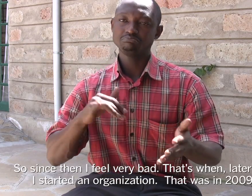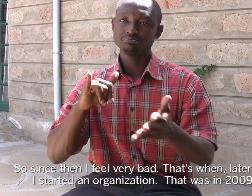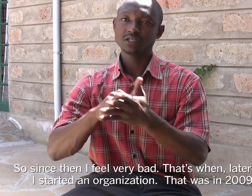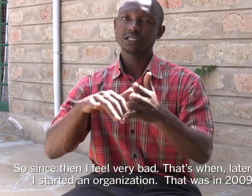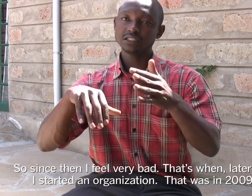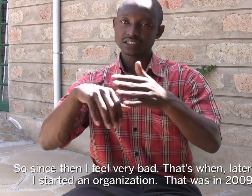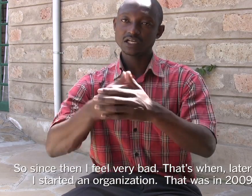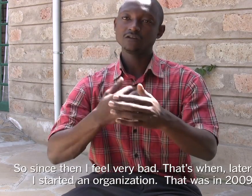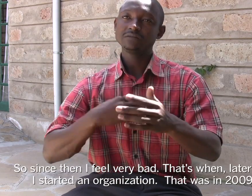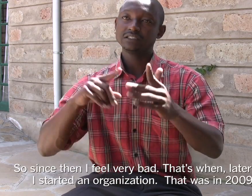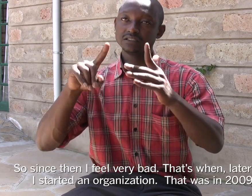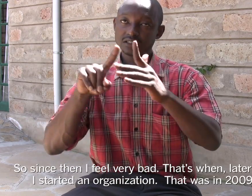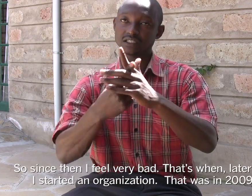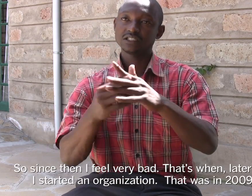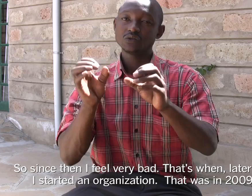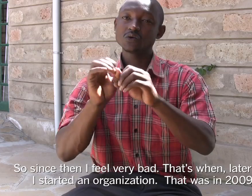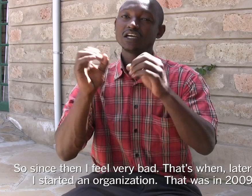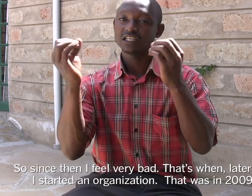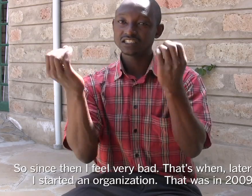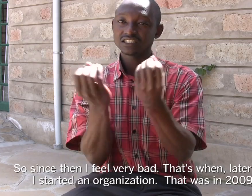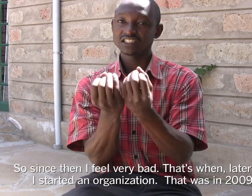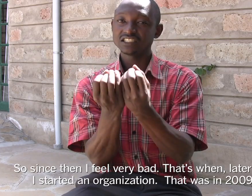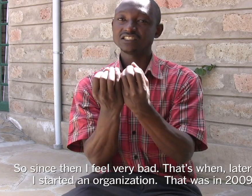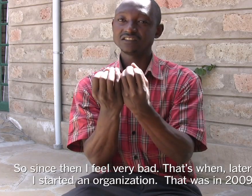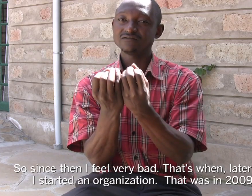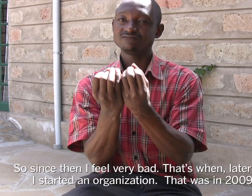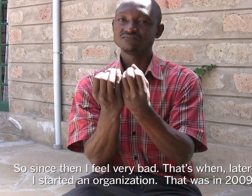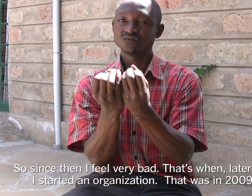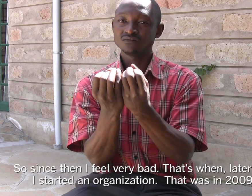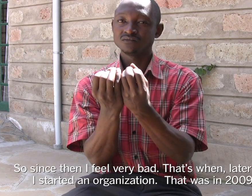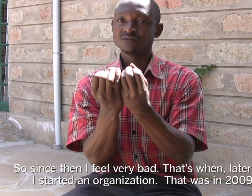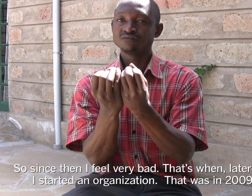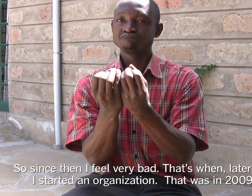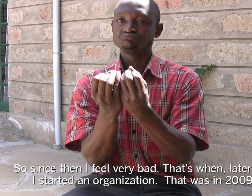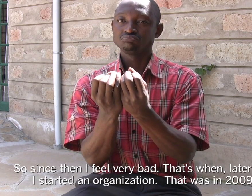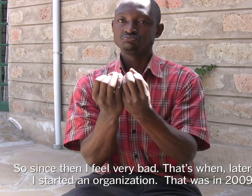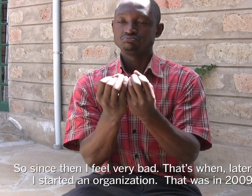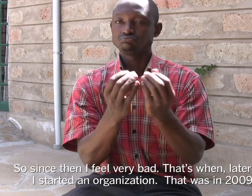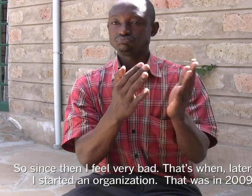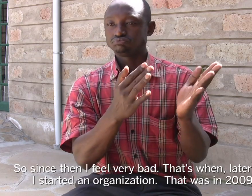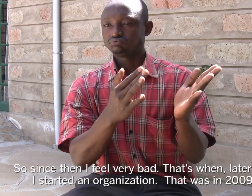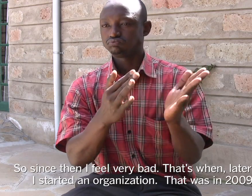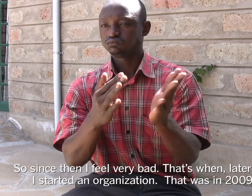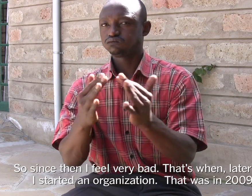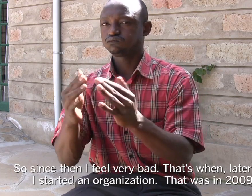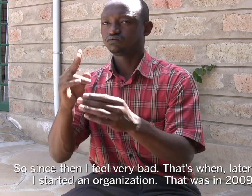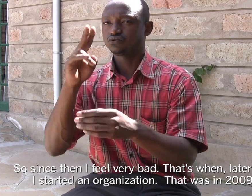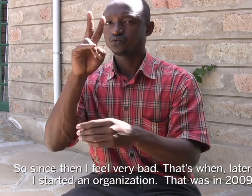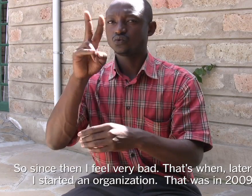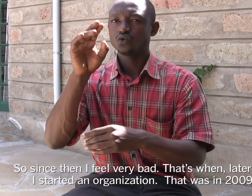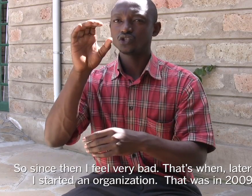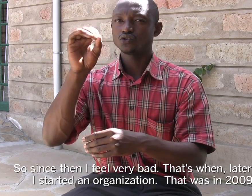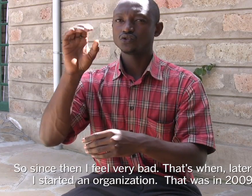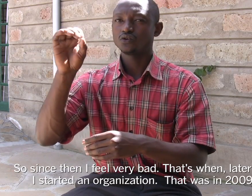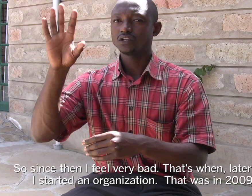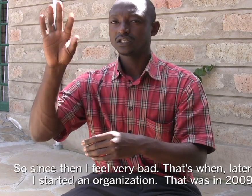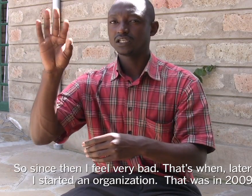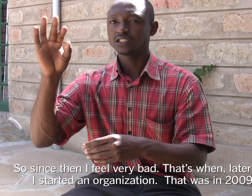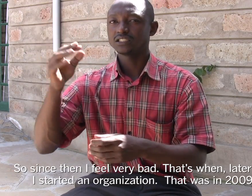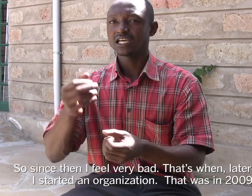I felt very bad. That's when I also later on started an organization. That was